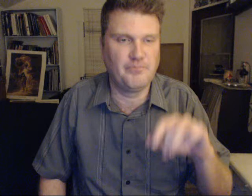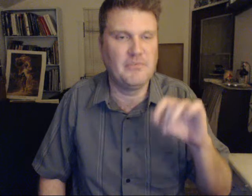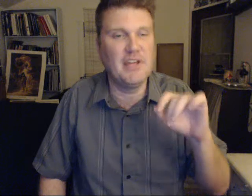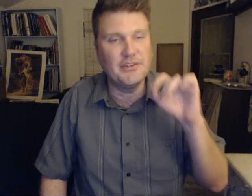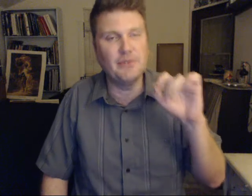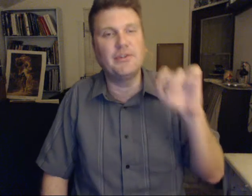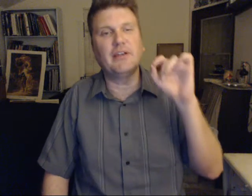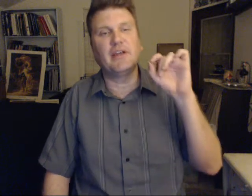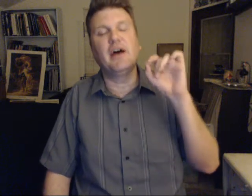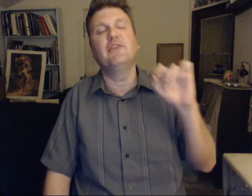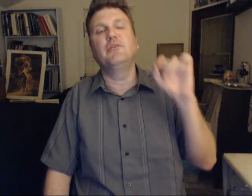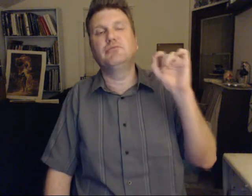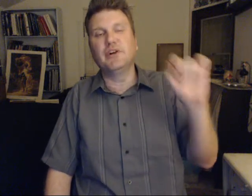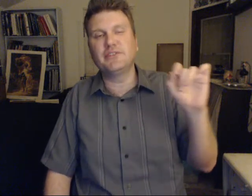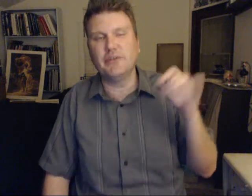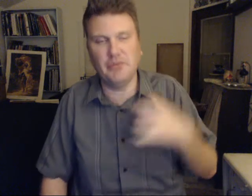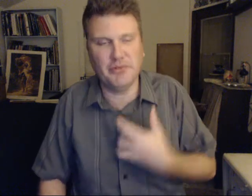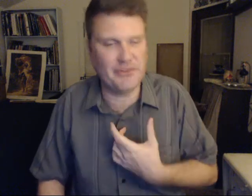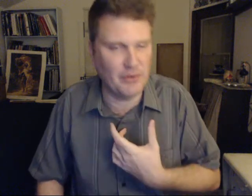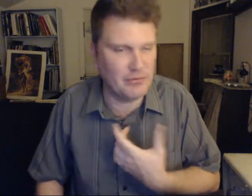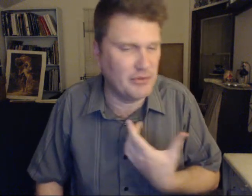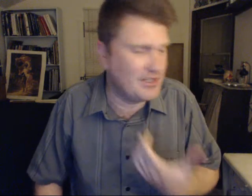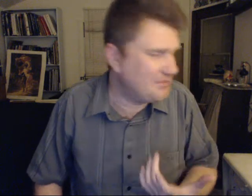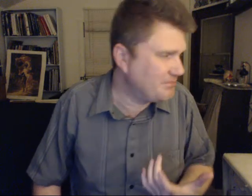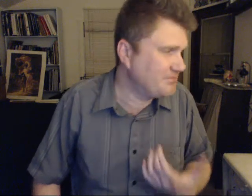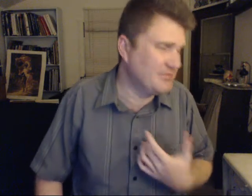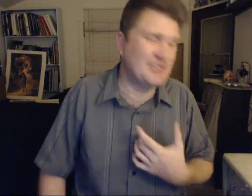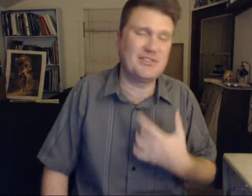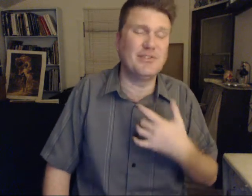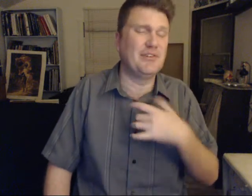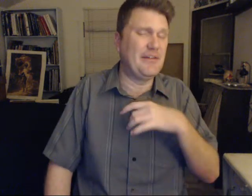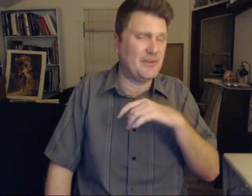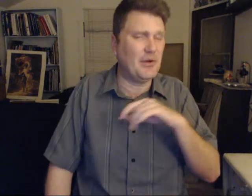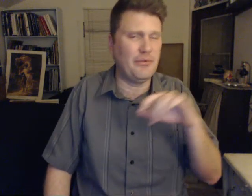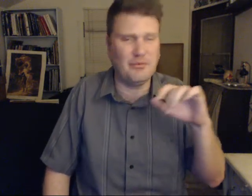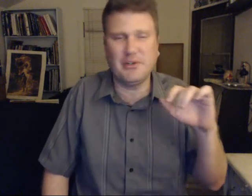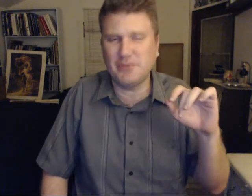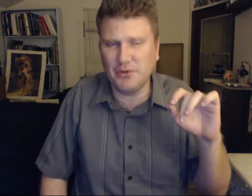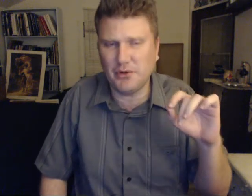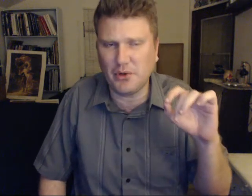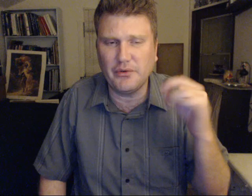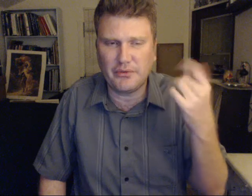Yes, you take the heavy blunt of it, but so we, we still have to go through much of what you're going through.